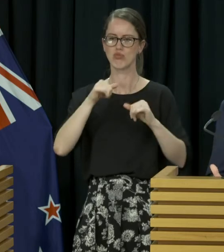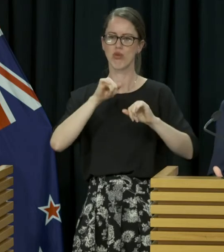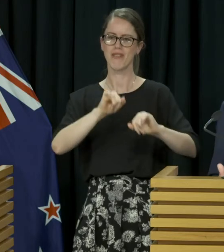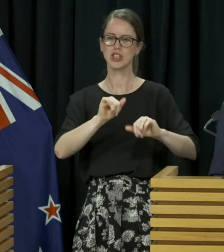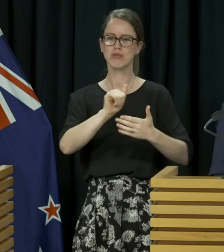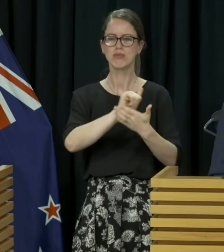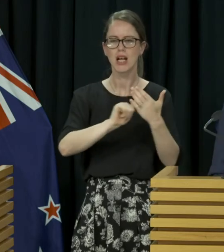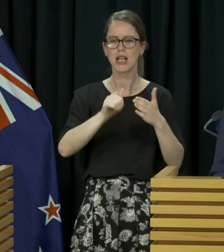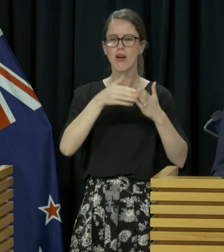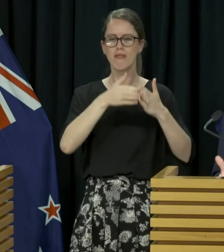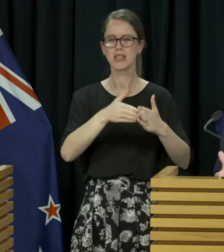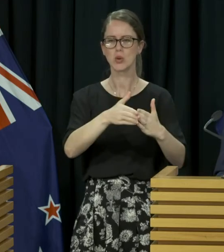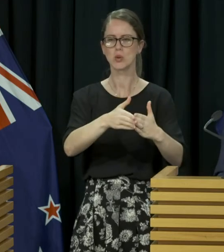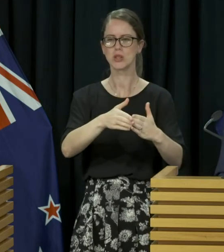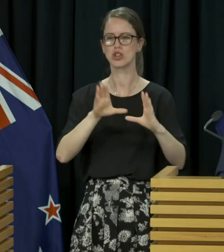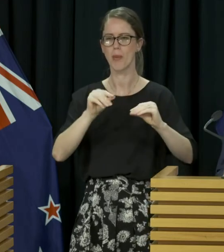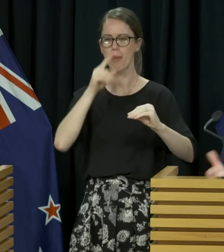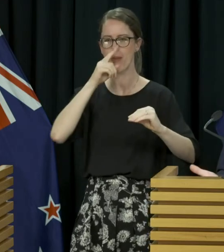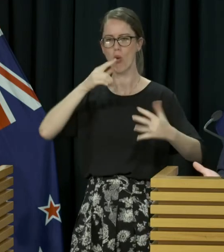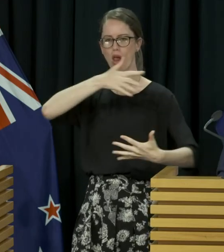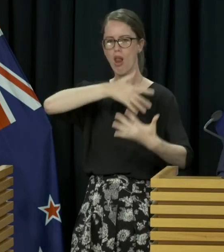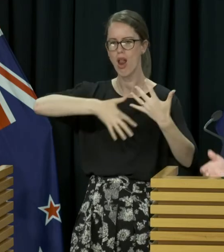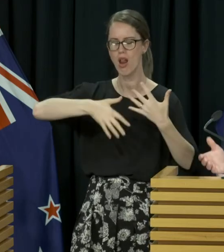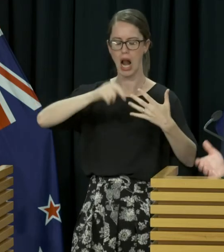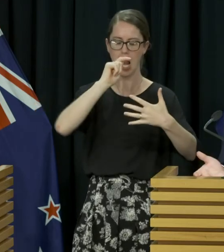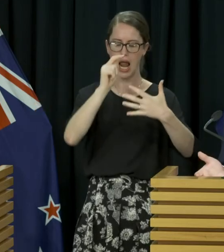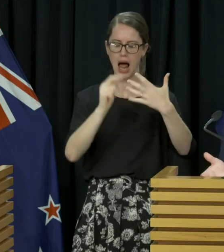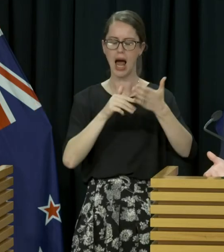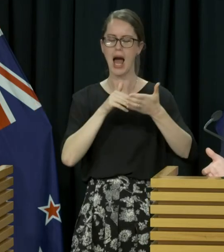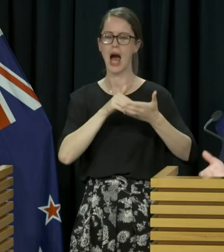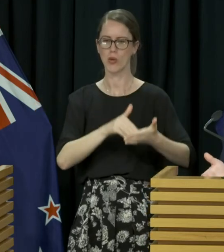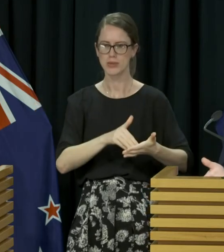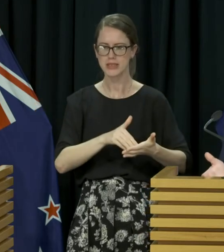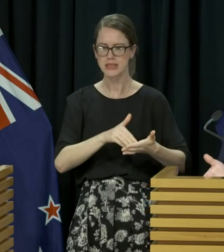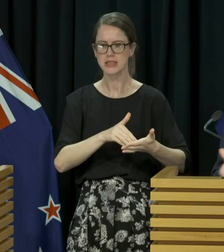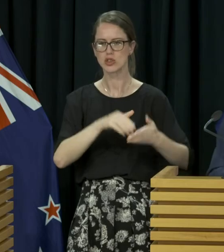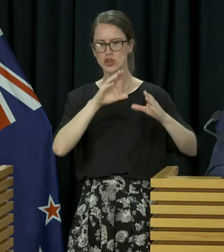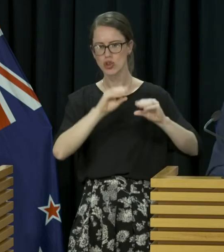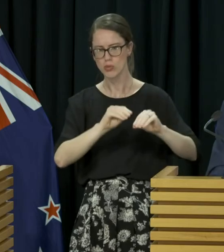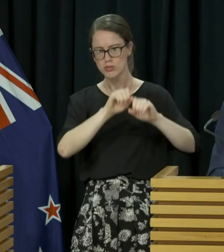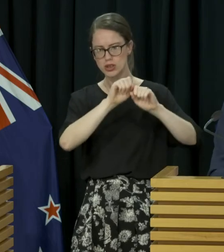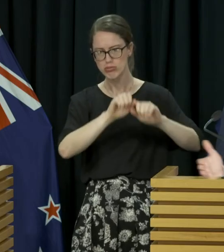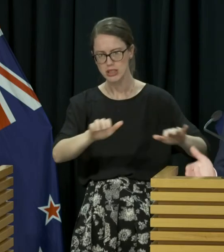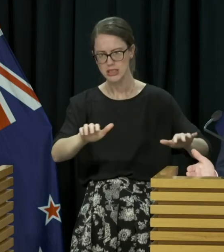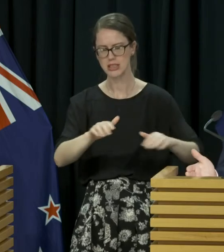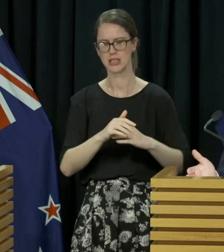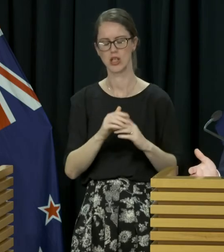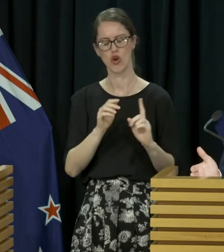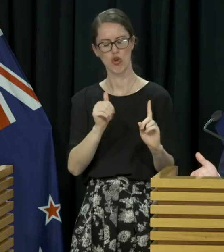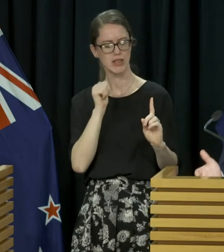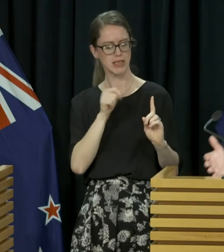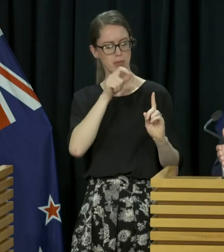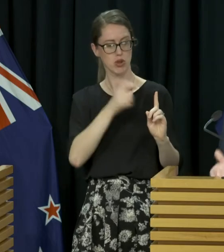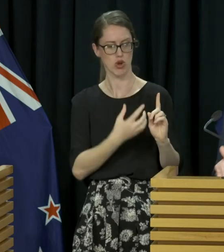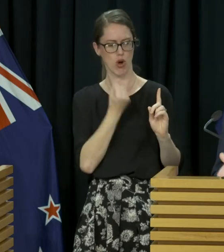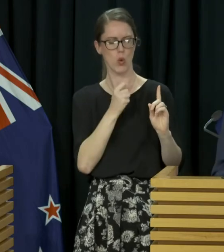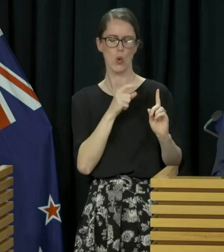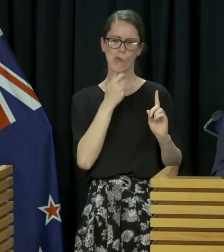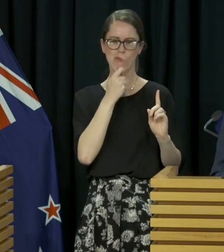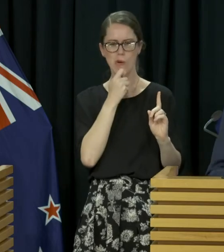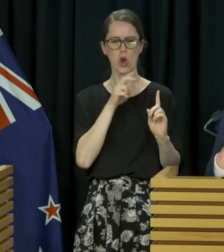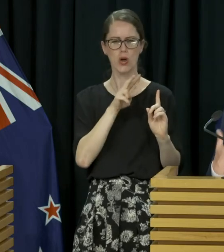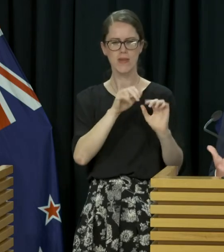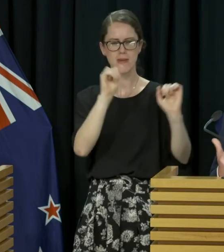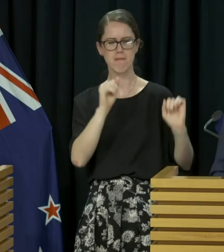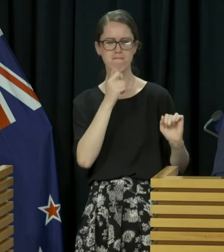restricting movement around the ports. All these things are part of the package. This latest case gives us a good opportunity to look at that end to end and see are there